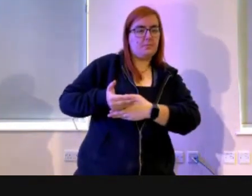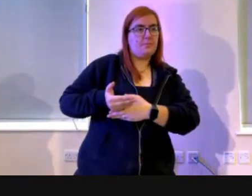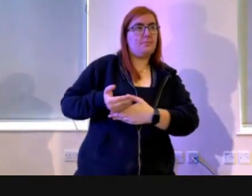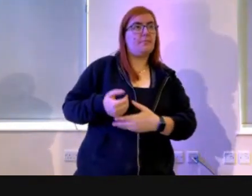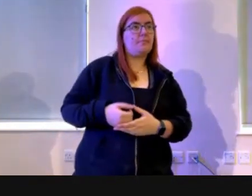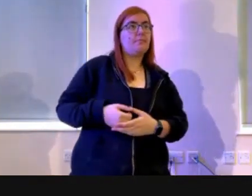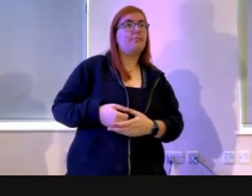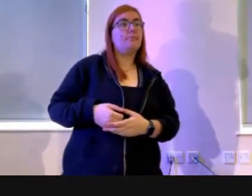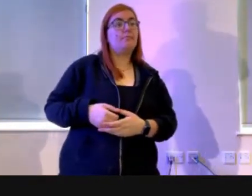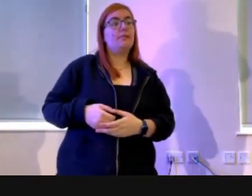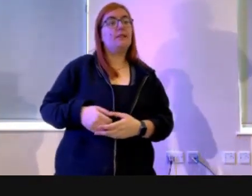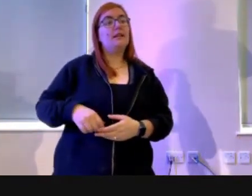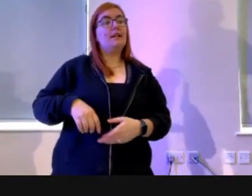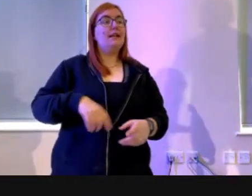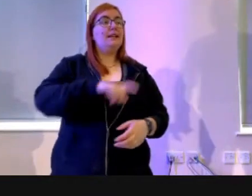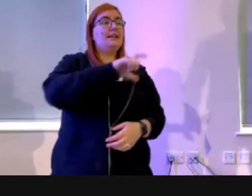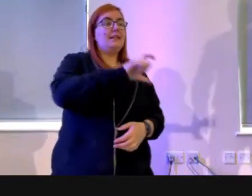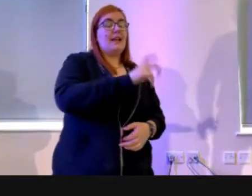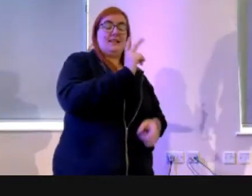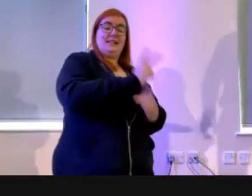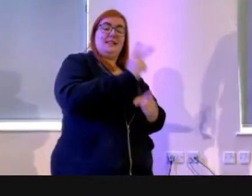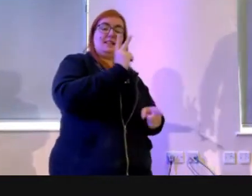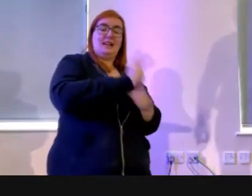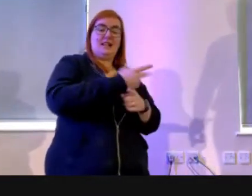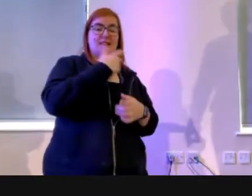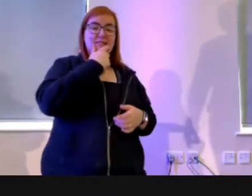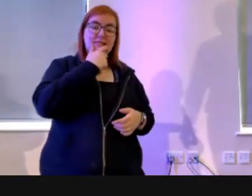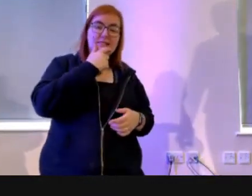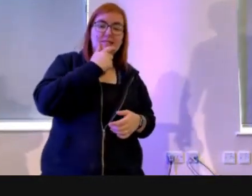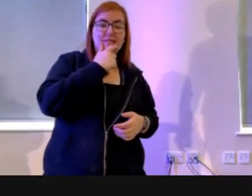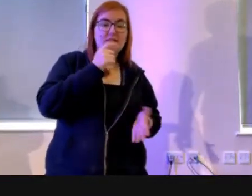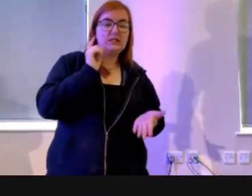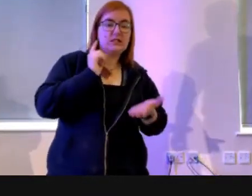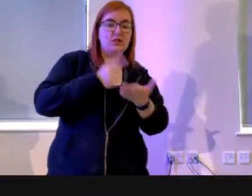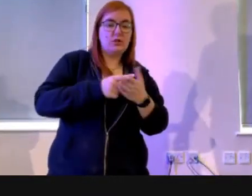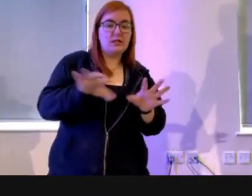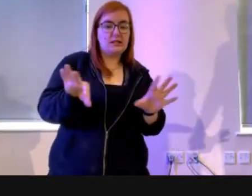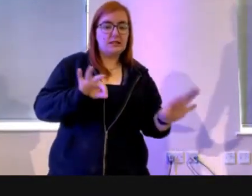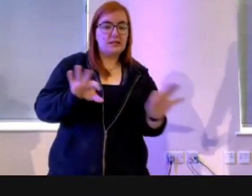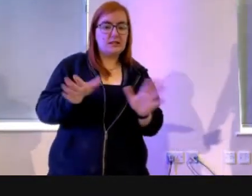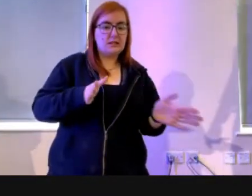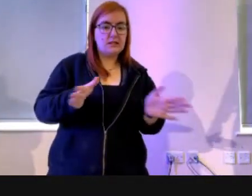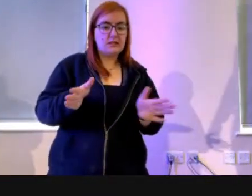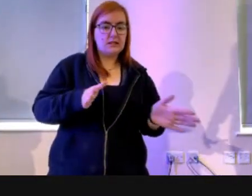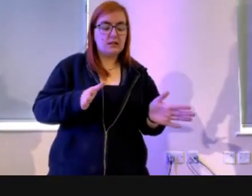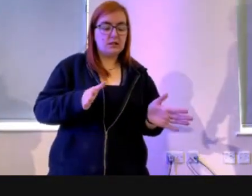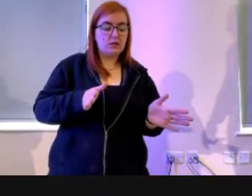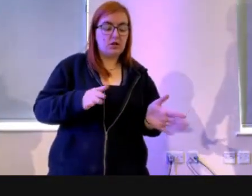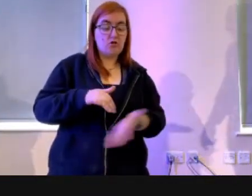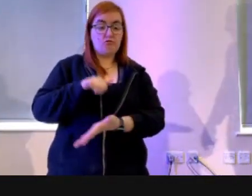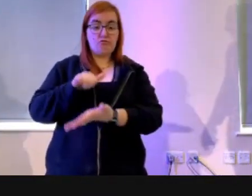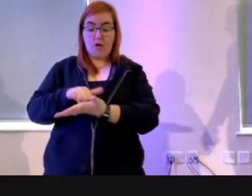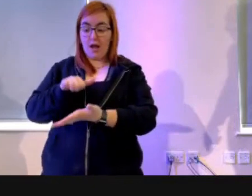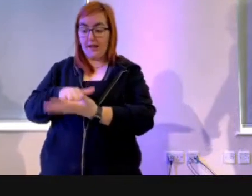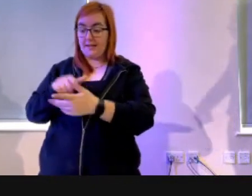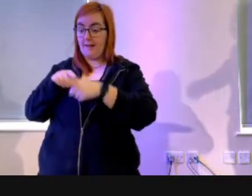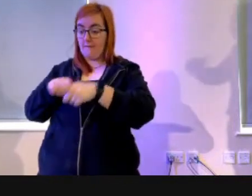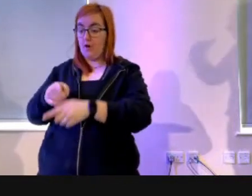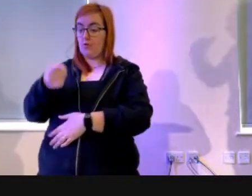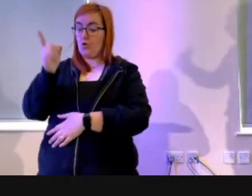Cain is once again faced with a choice. Are you going to do what's right and follow God? Or are you going to do